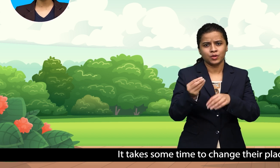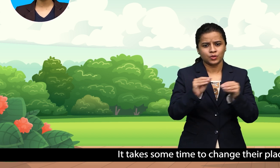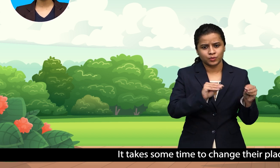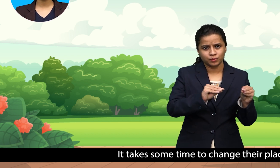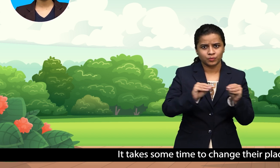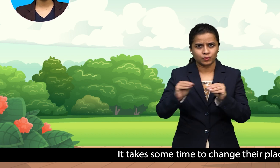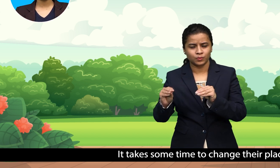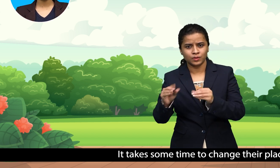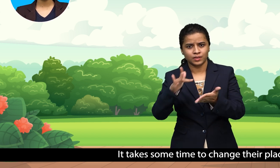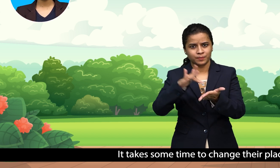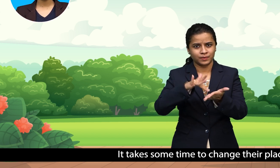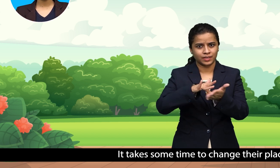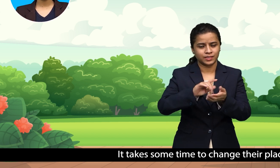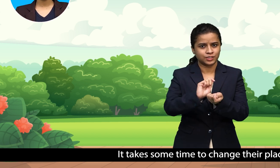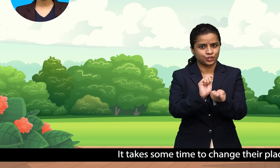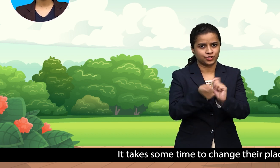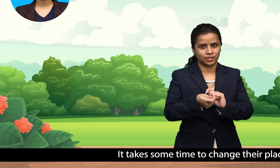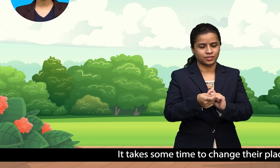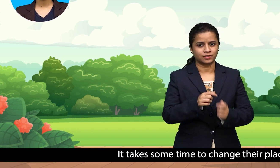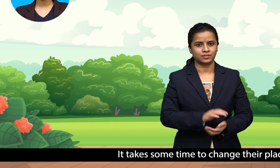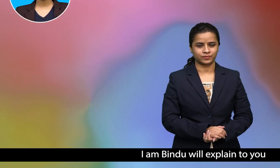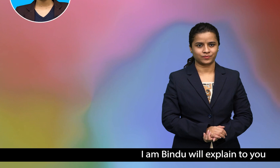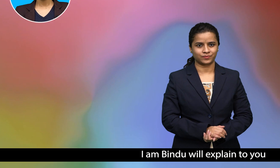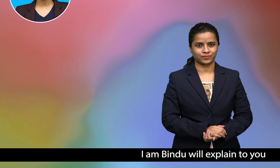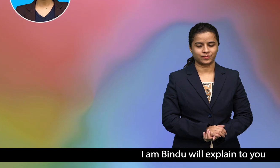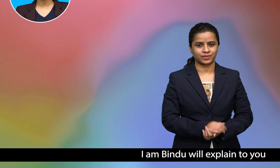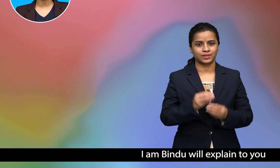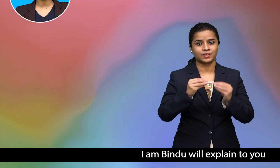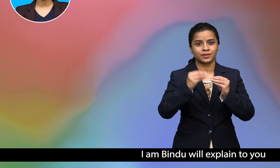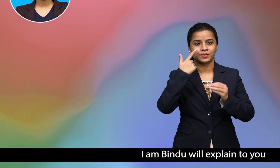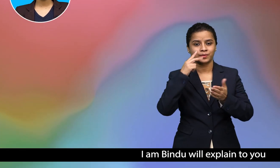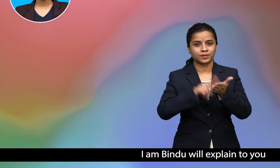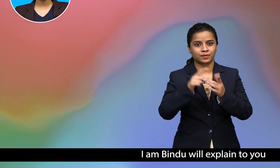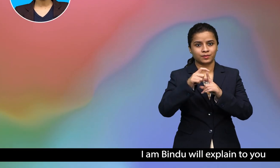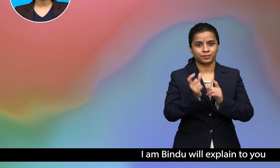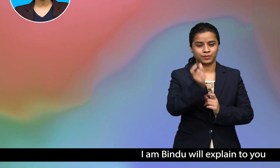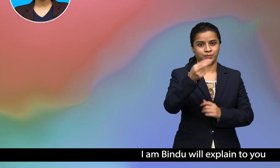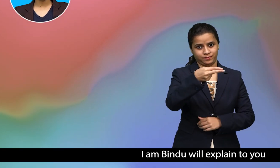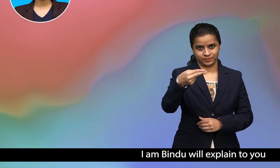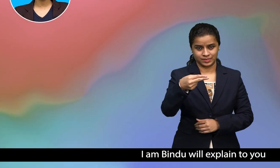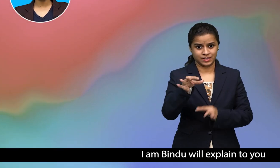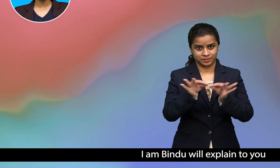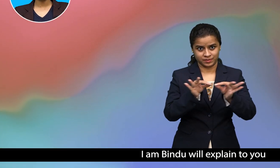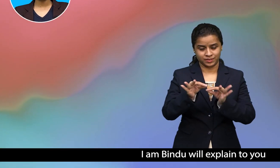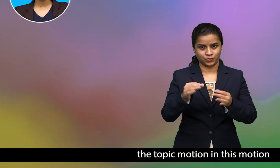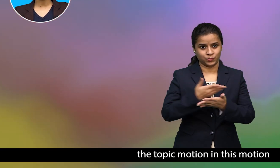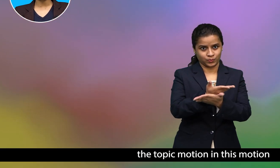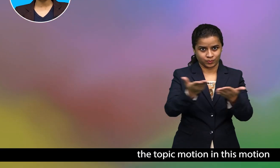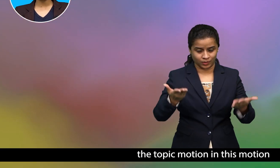I am Bindu will explain to you the topic